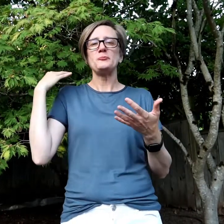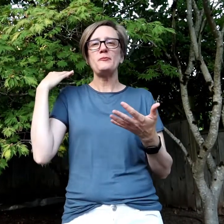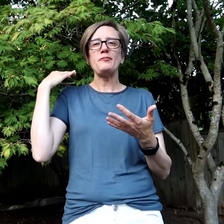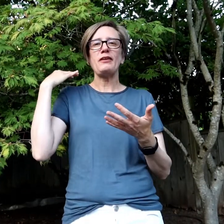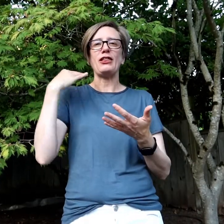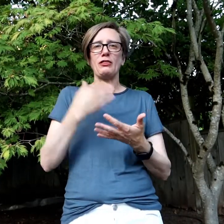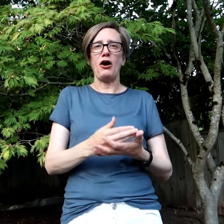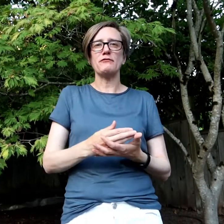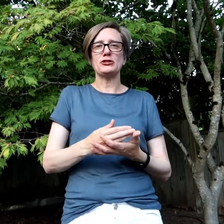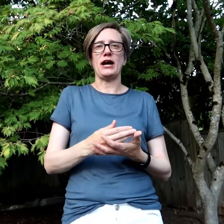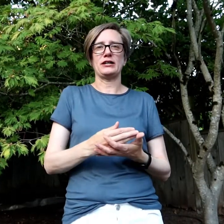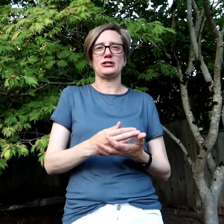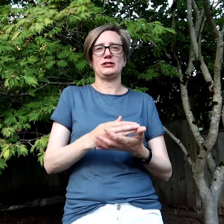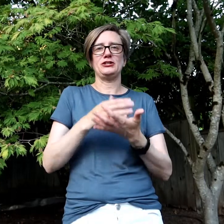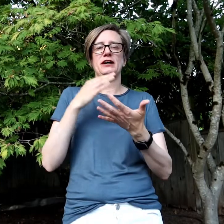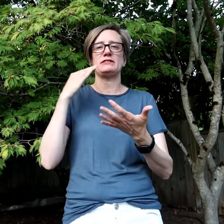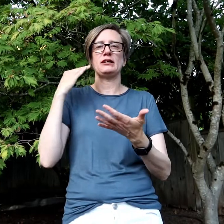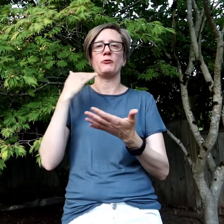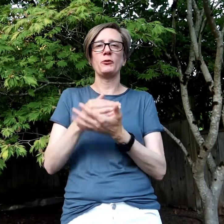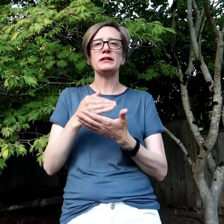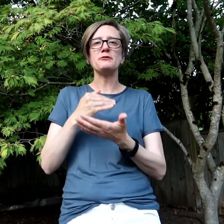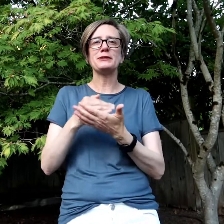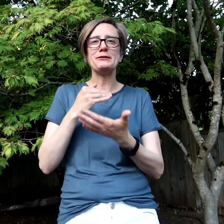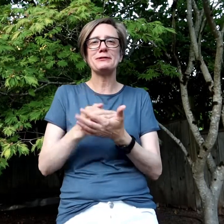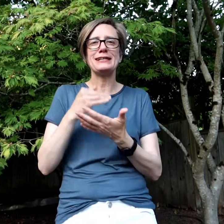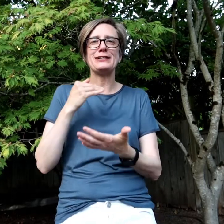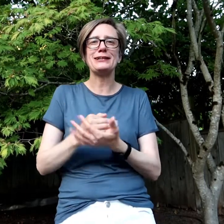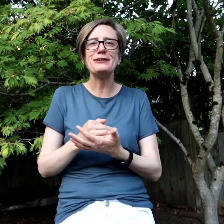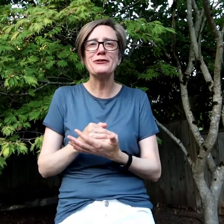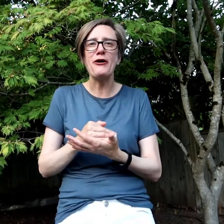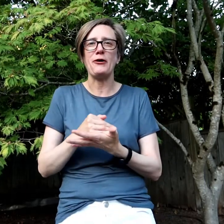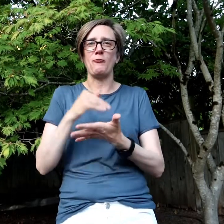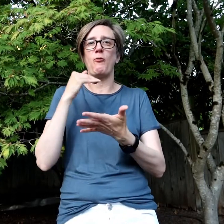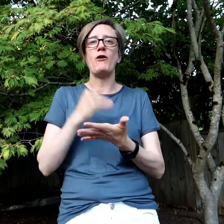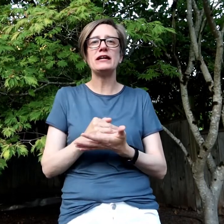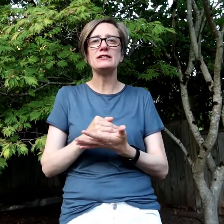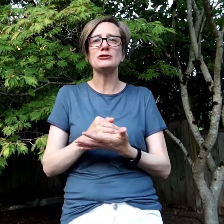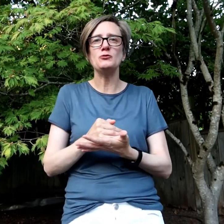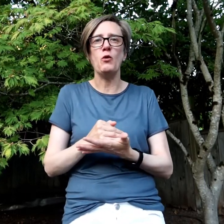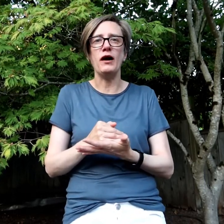So, law of attraction. You have to get really, really, really clear on what it is you want.